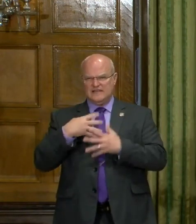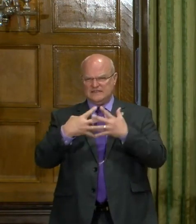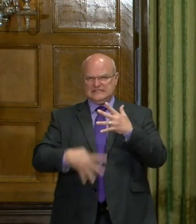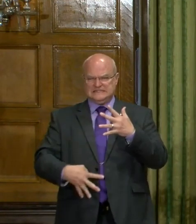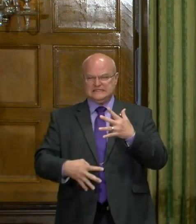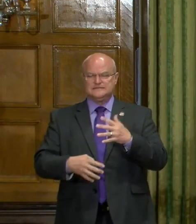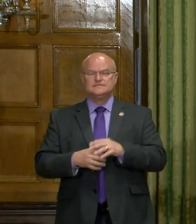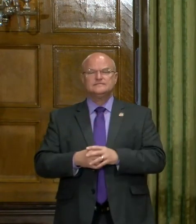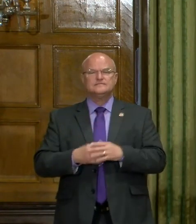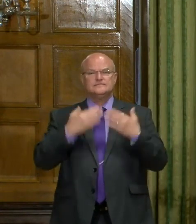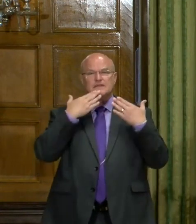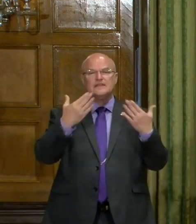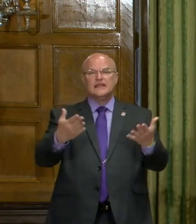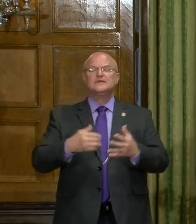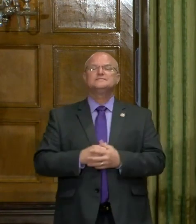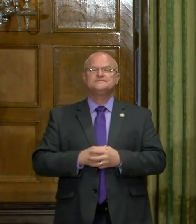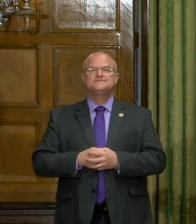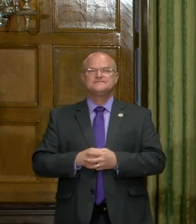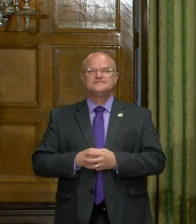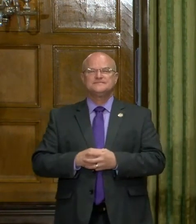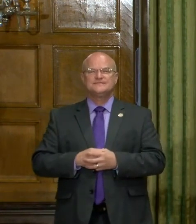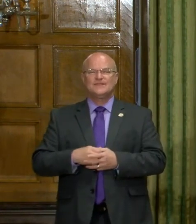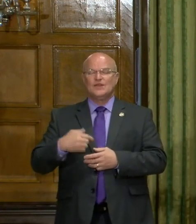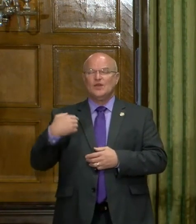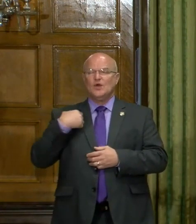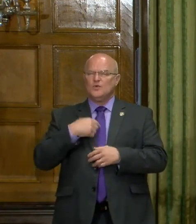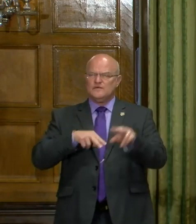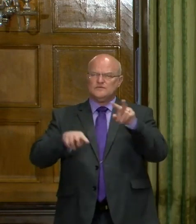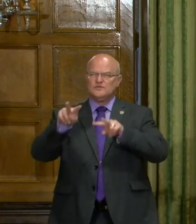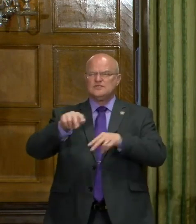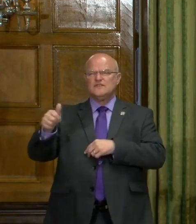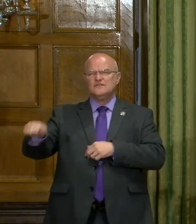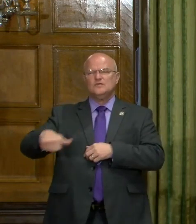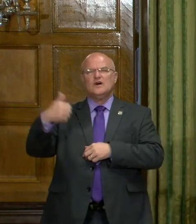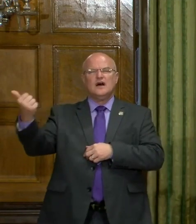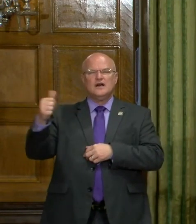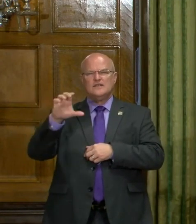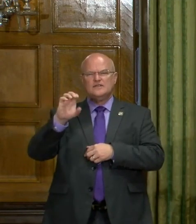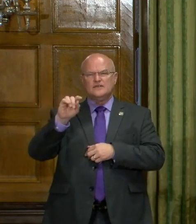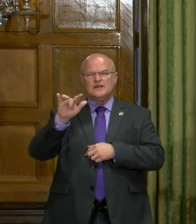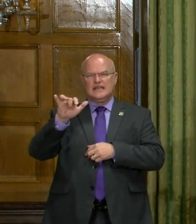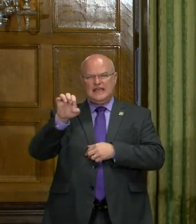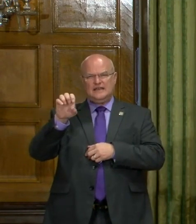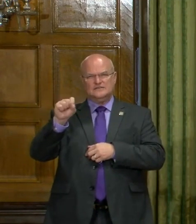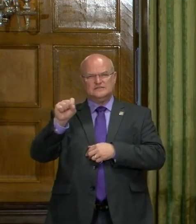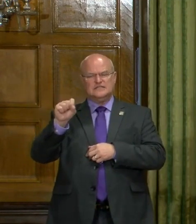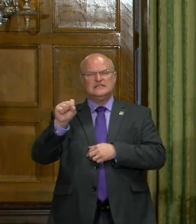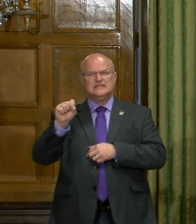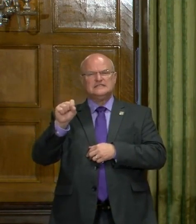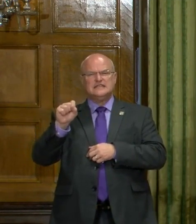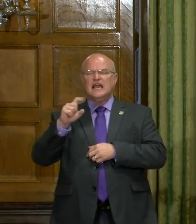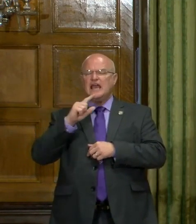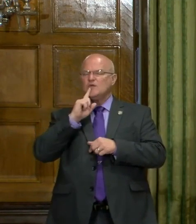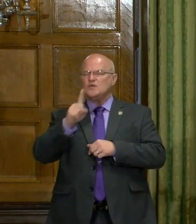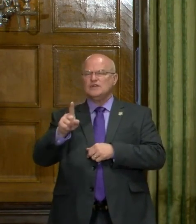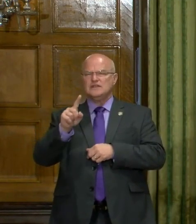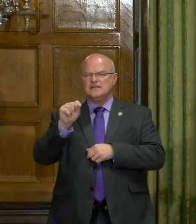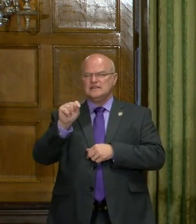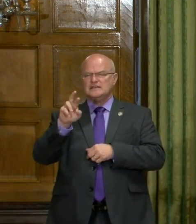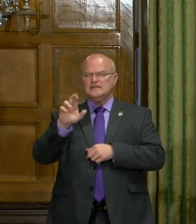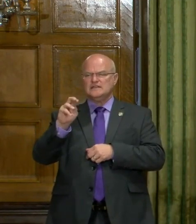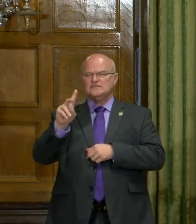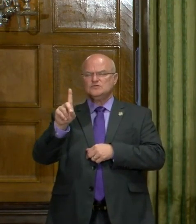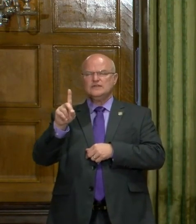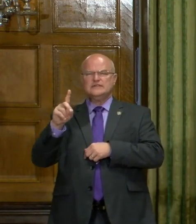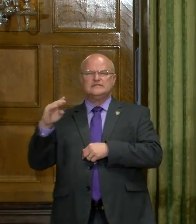there. Thank you. And we've looked at a few other counties. The trend lines are really the same in